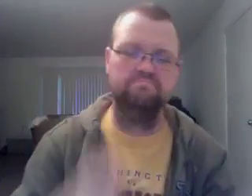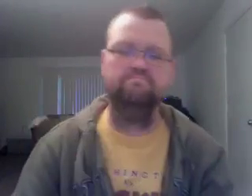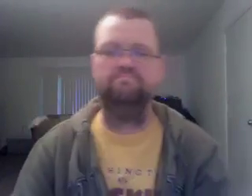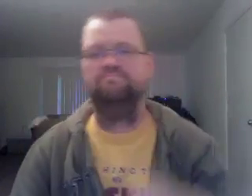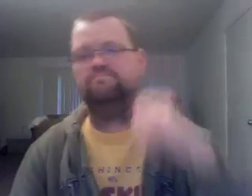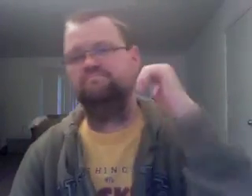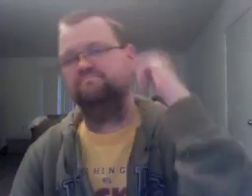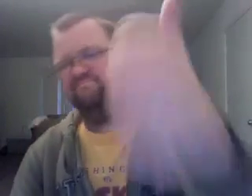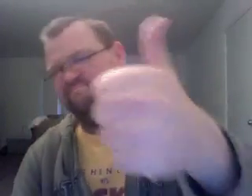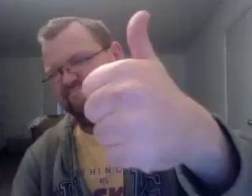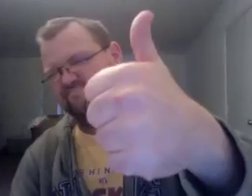Case of Canada.